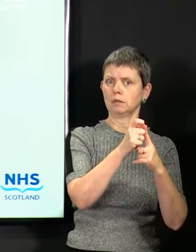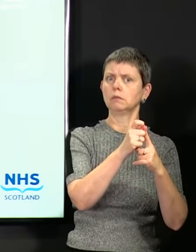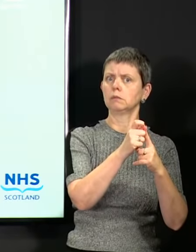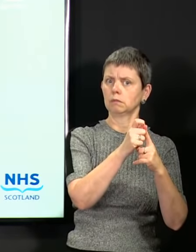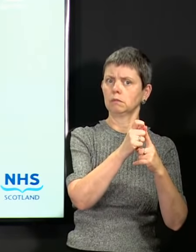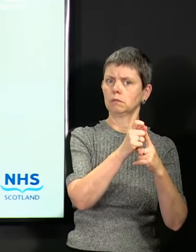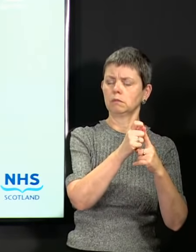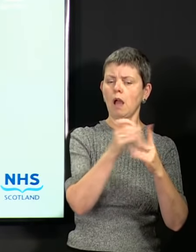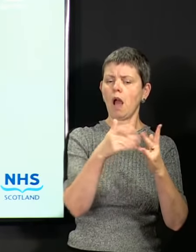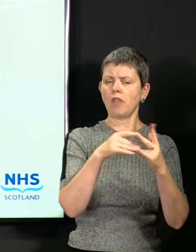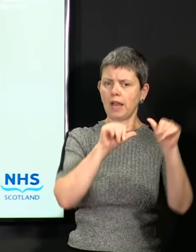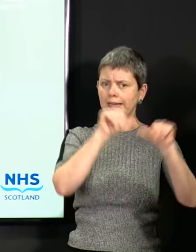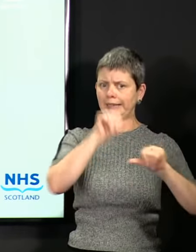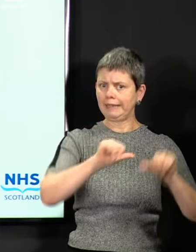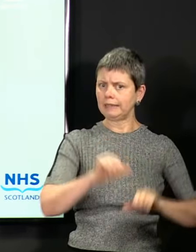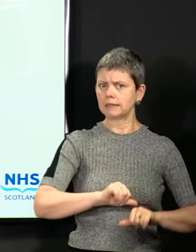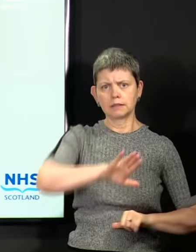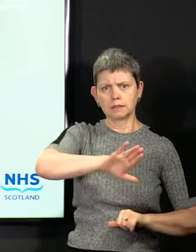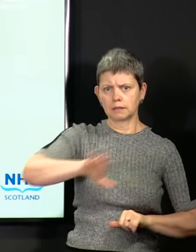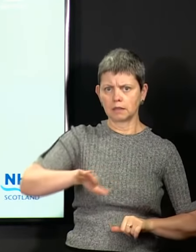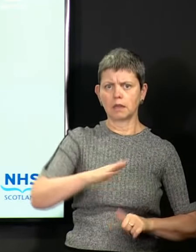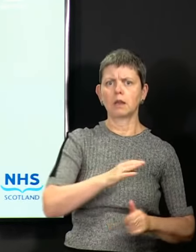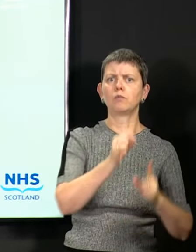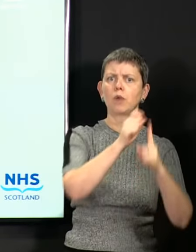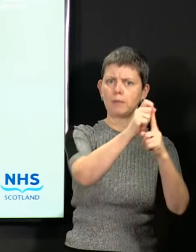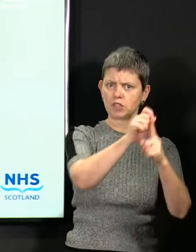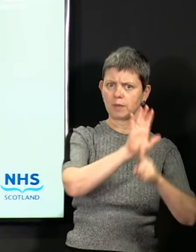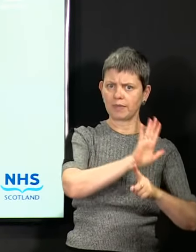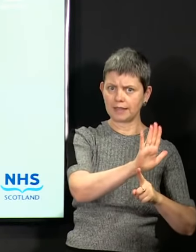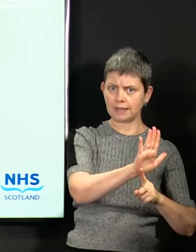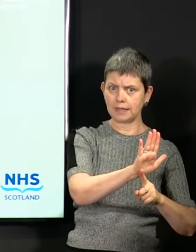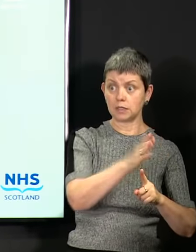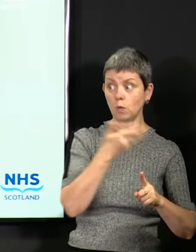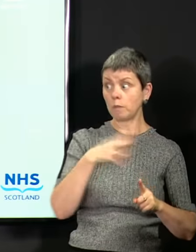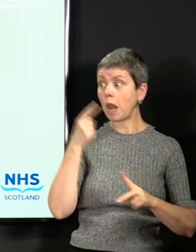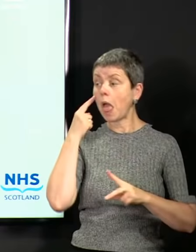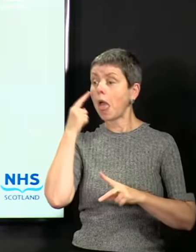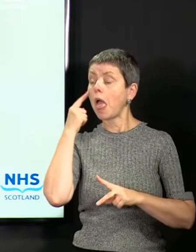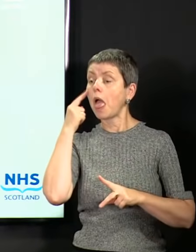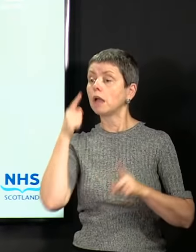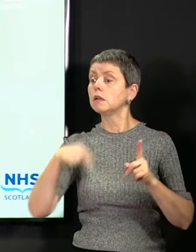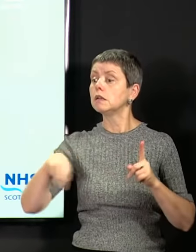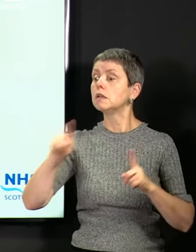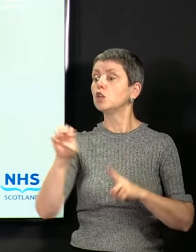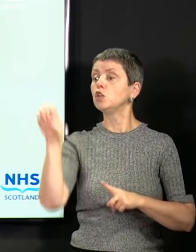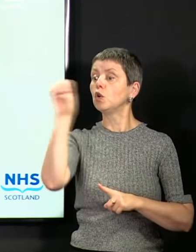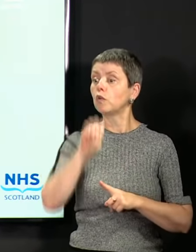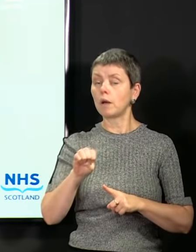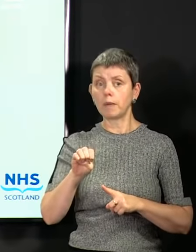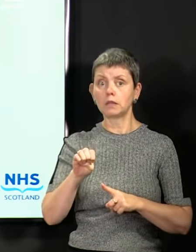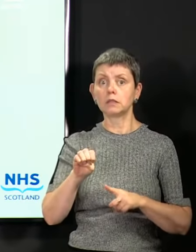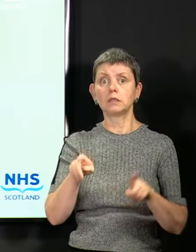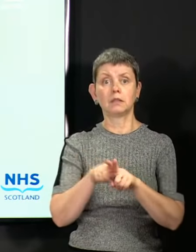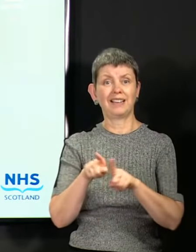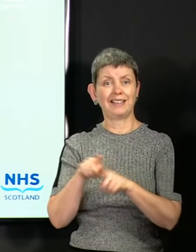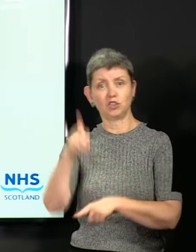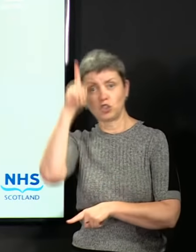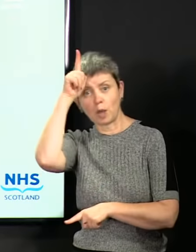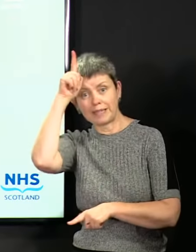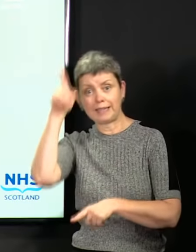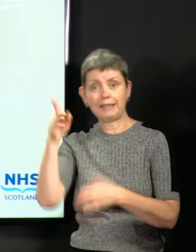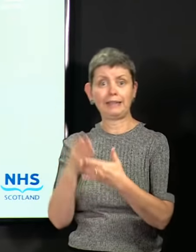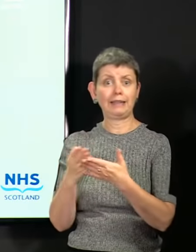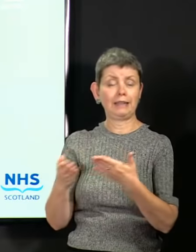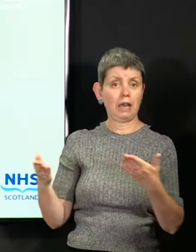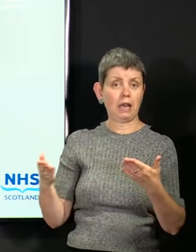limited. We've learned a lot from other professional leagues opening around Europe, including the English Premiership, but also La Liga and the Bundesliga. And